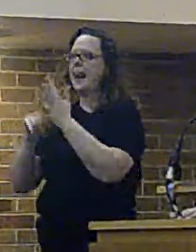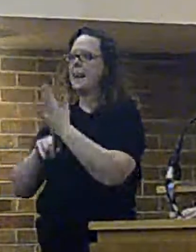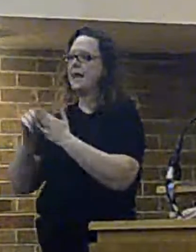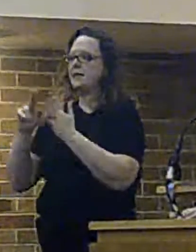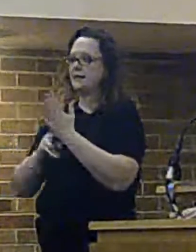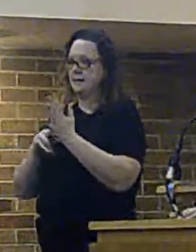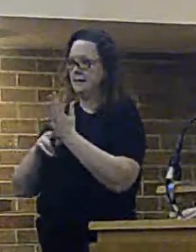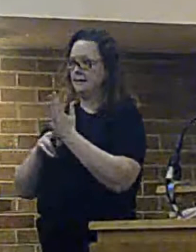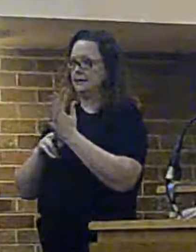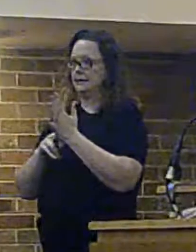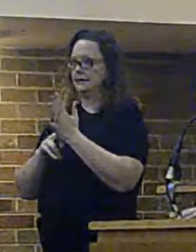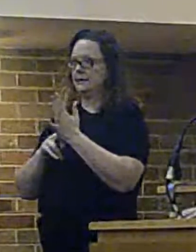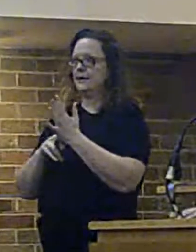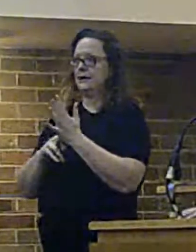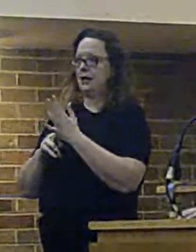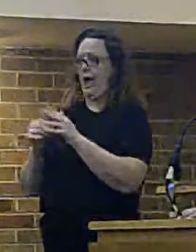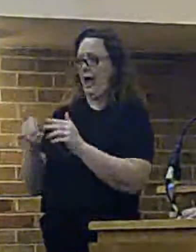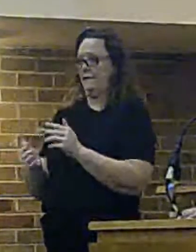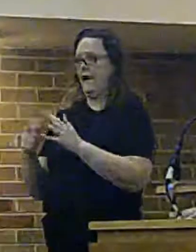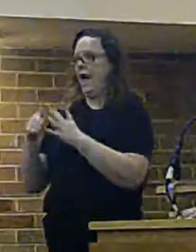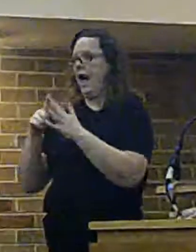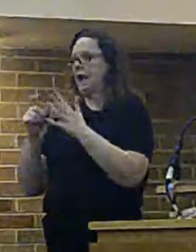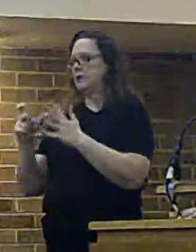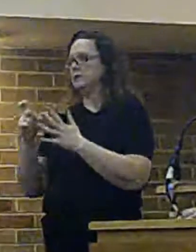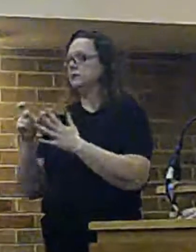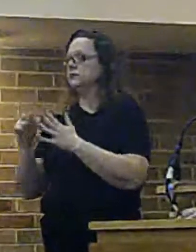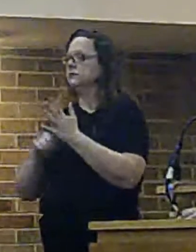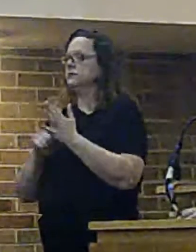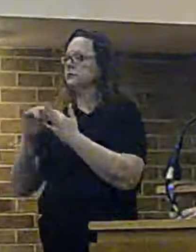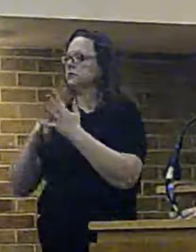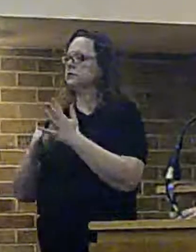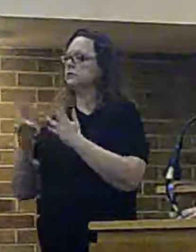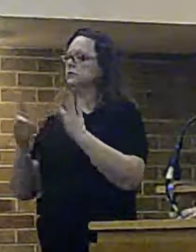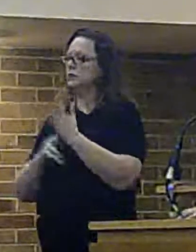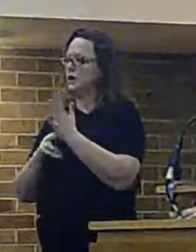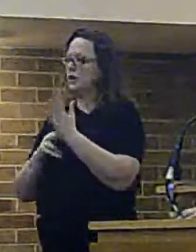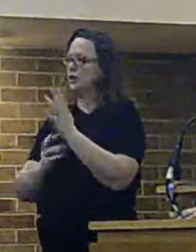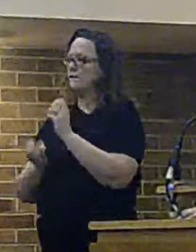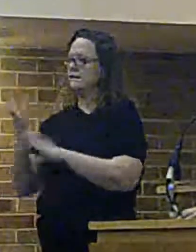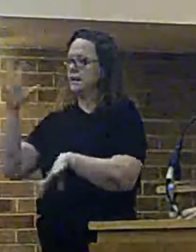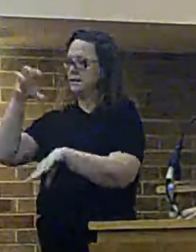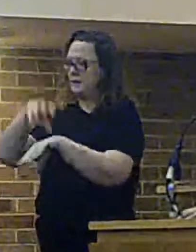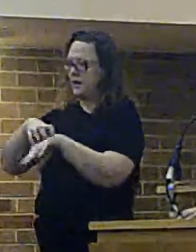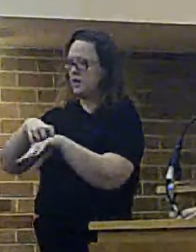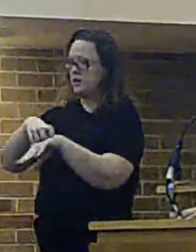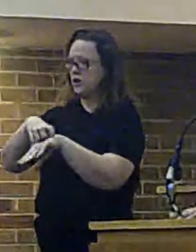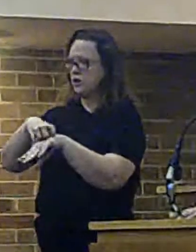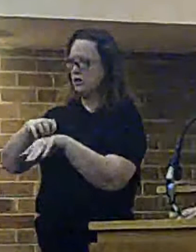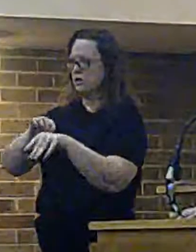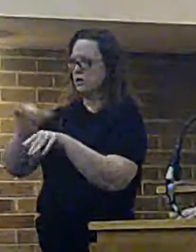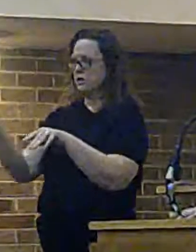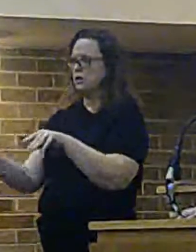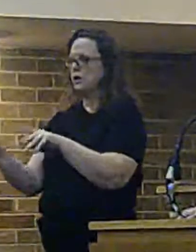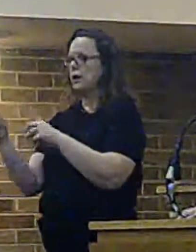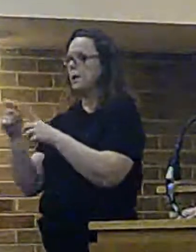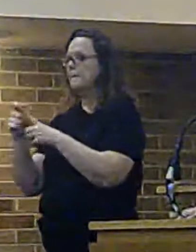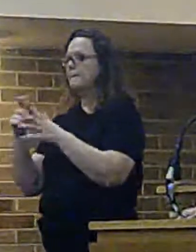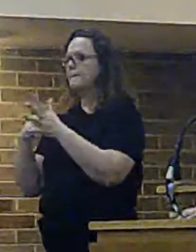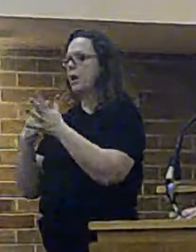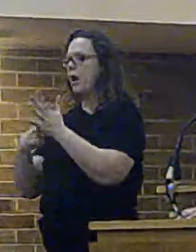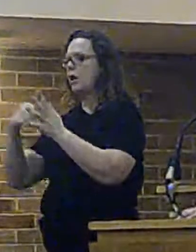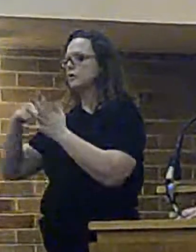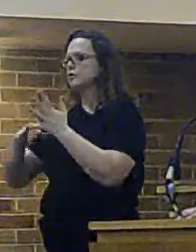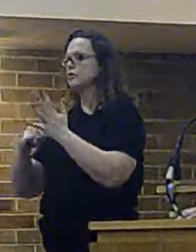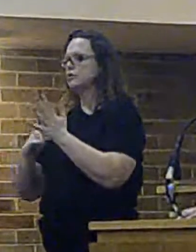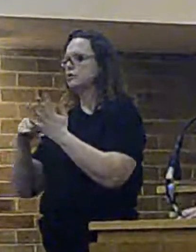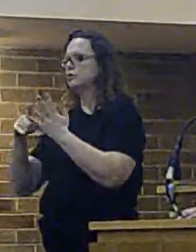Eccleston Fire Station, which is by the old St. Hallens Rugby League ground, on Millfields, and past Stocks Road, which is